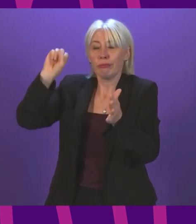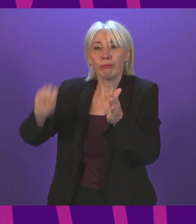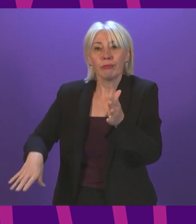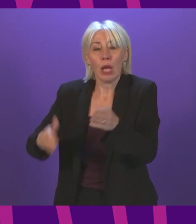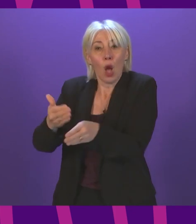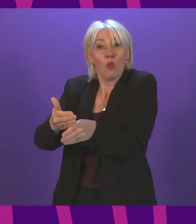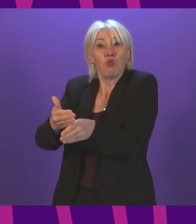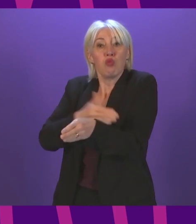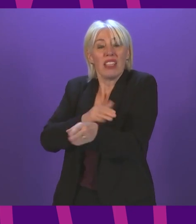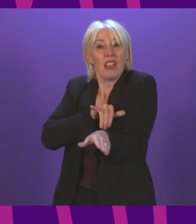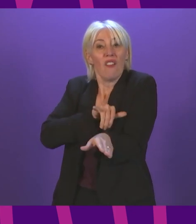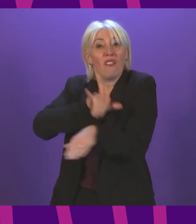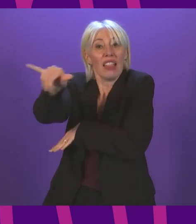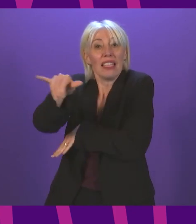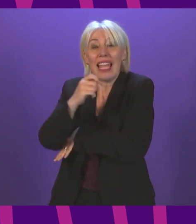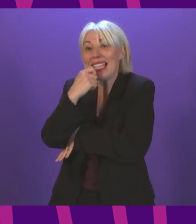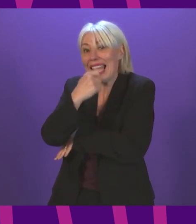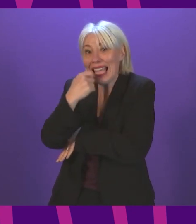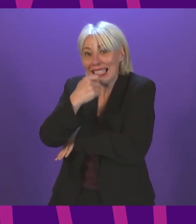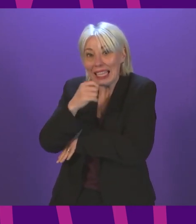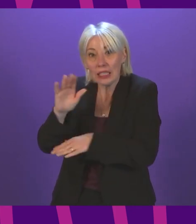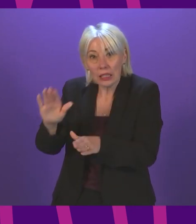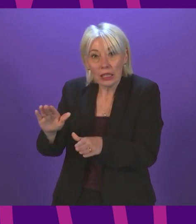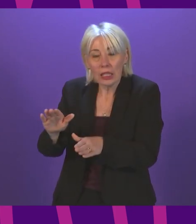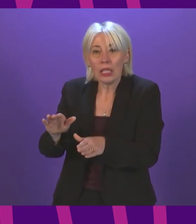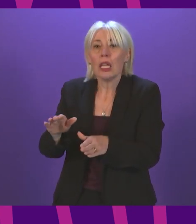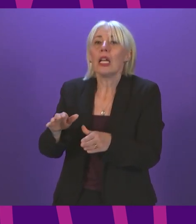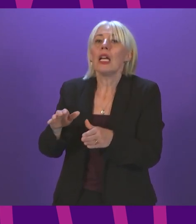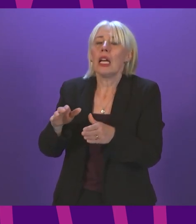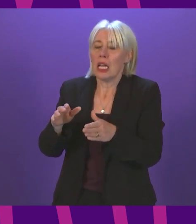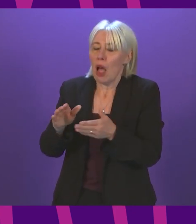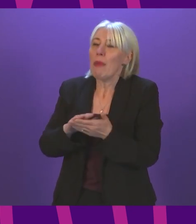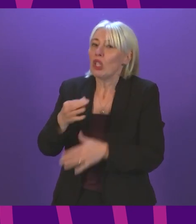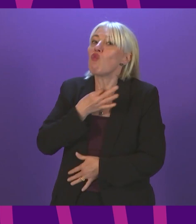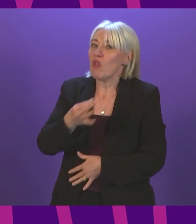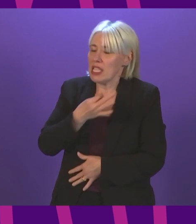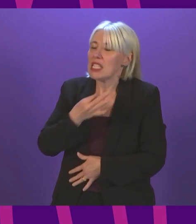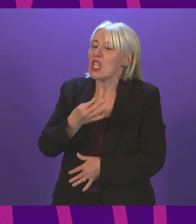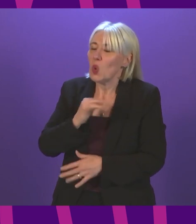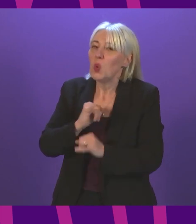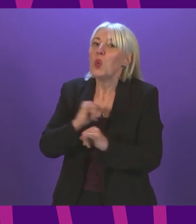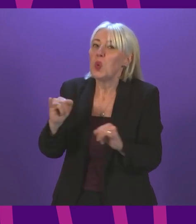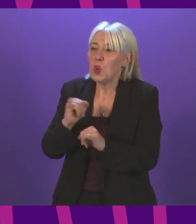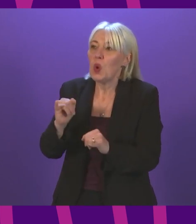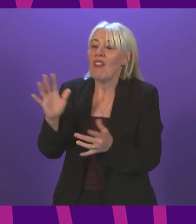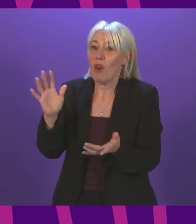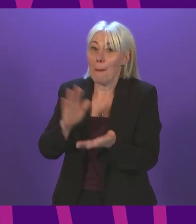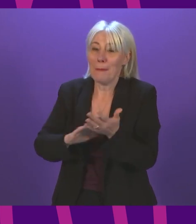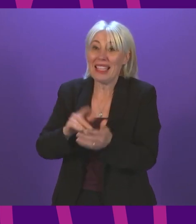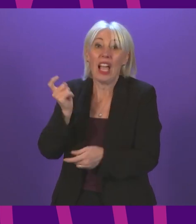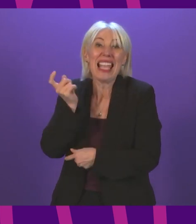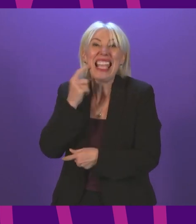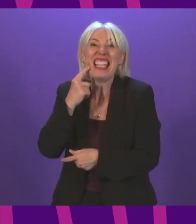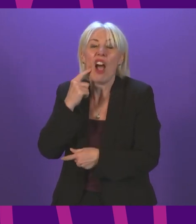-departure testing and the risk that then gives to us of importing the